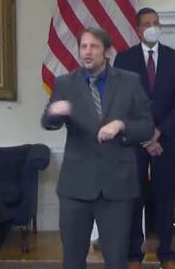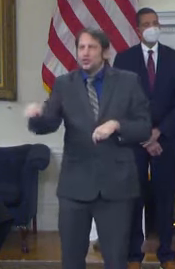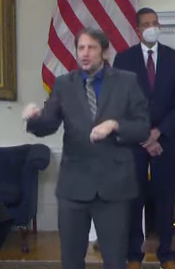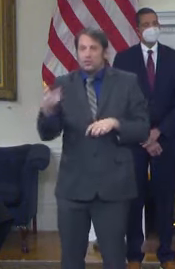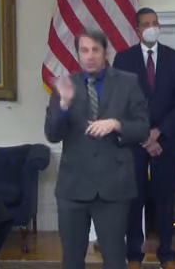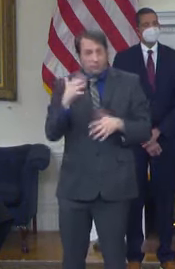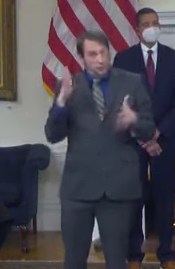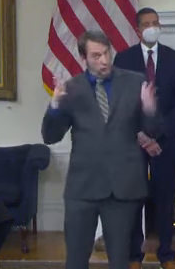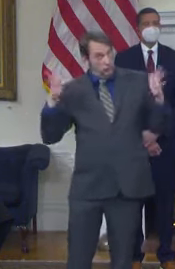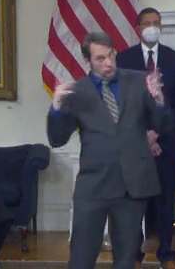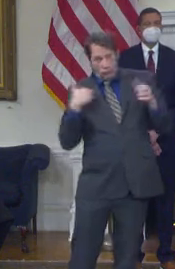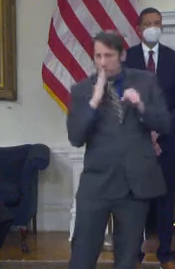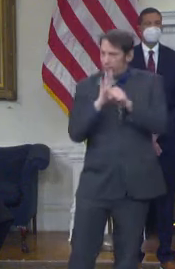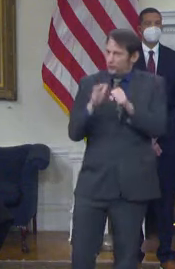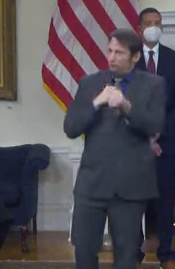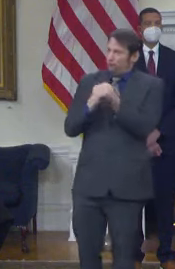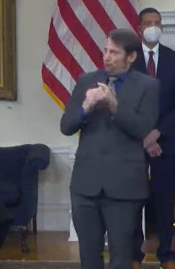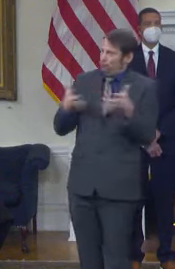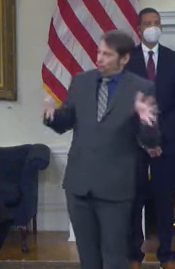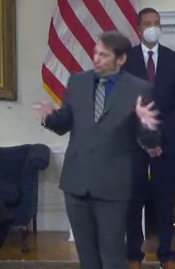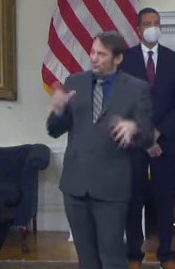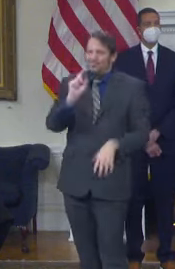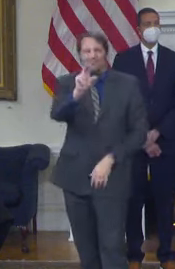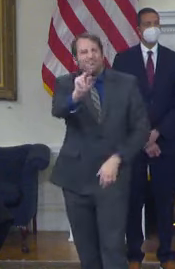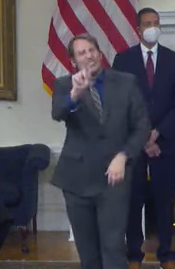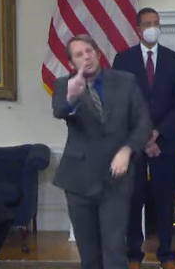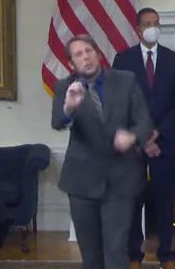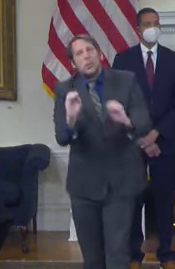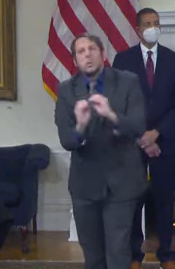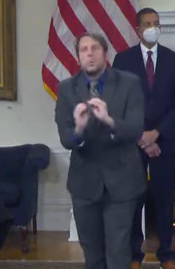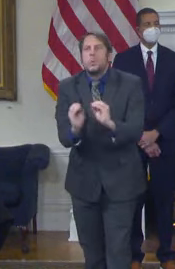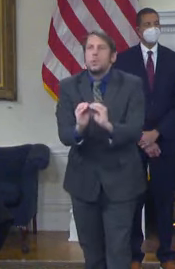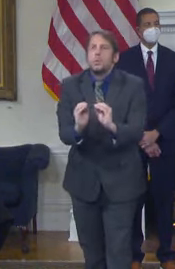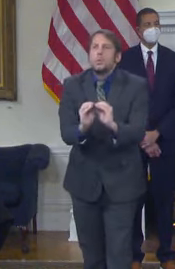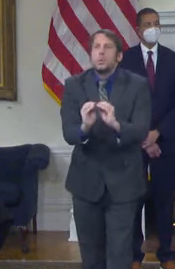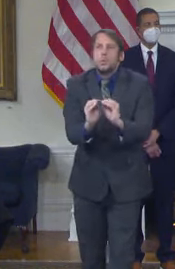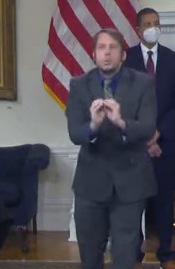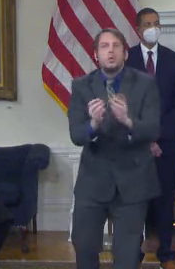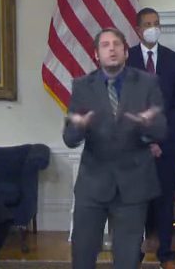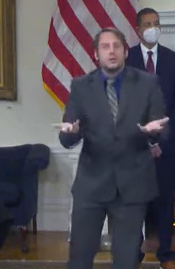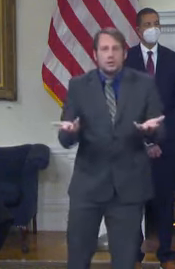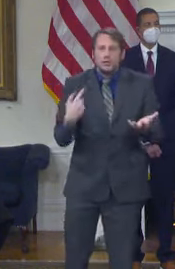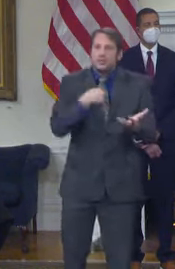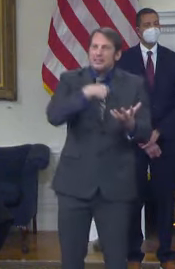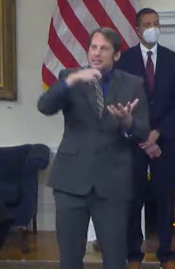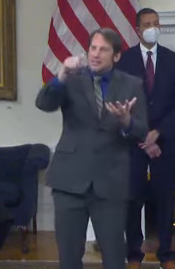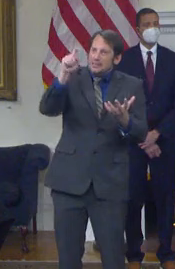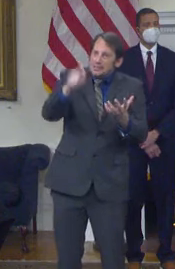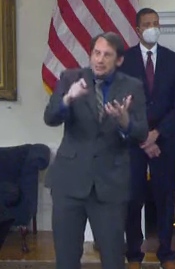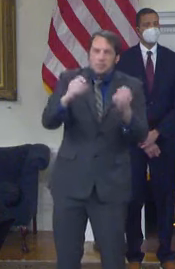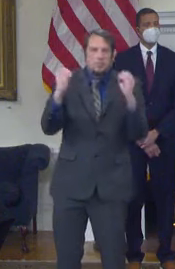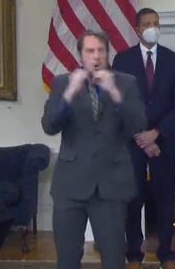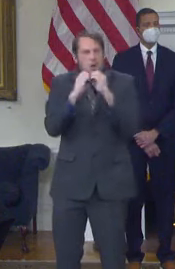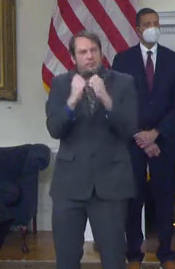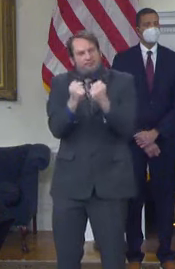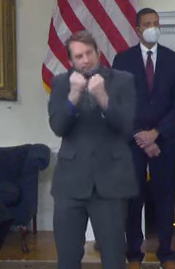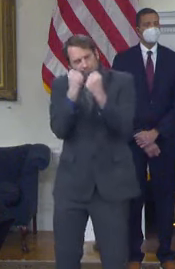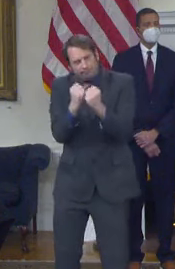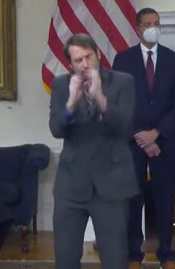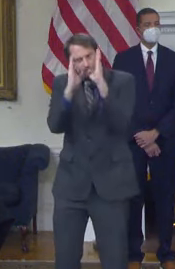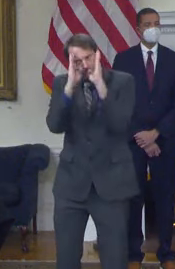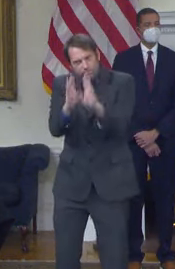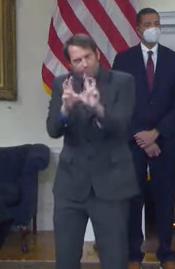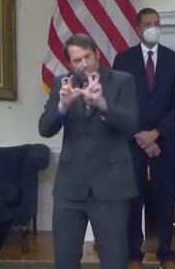friends in the legislature, we need to take bolder steps. So today, we are announcing the